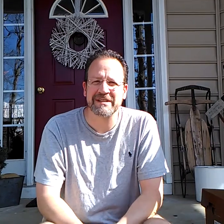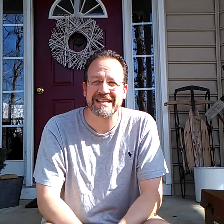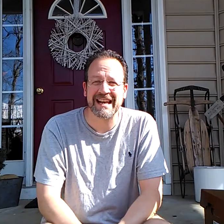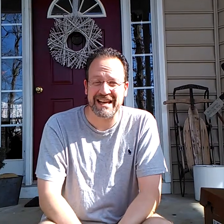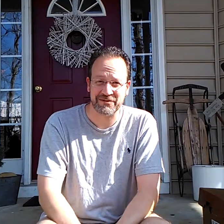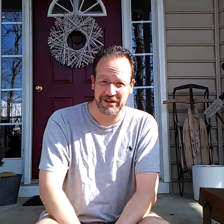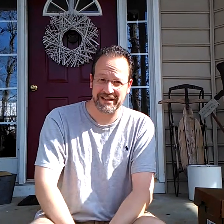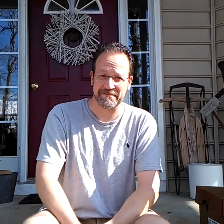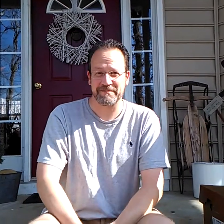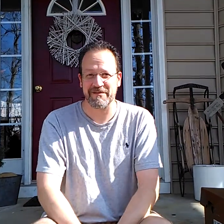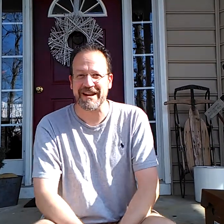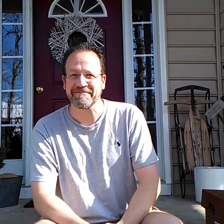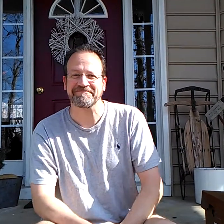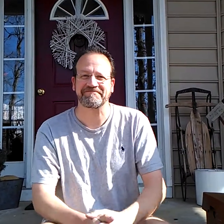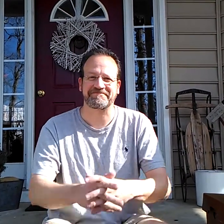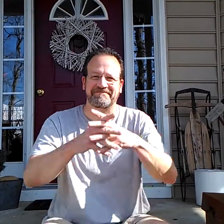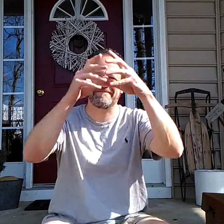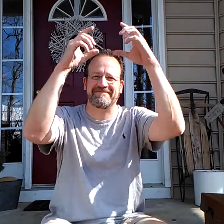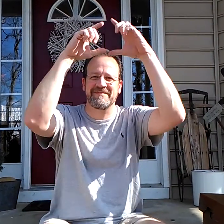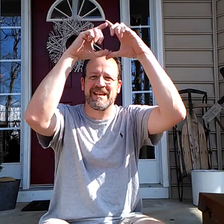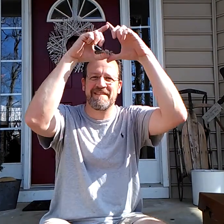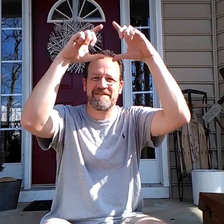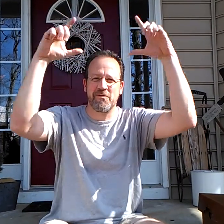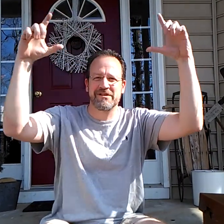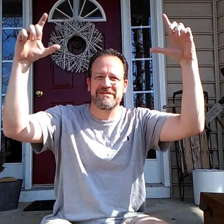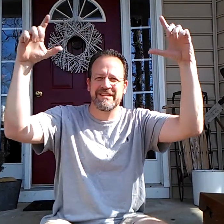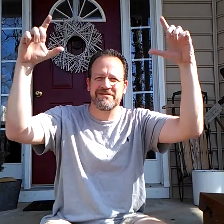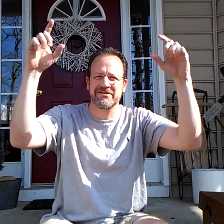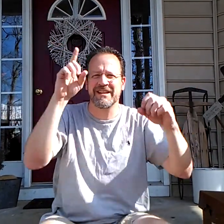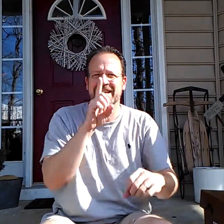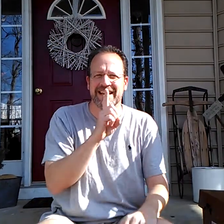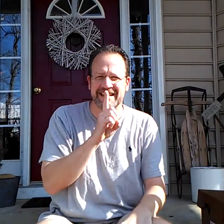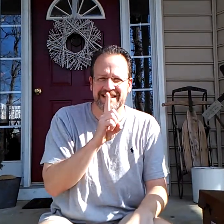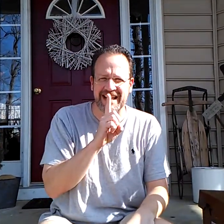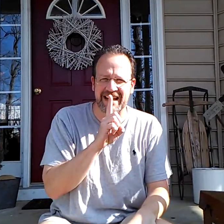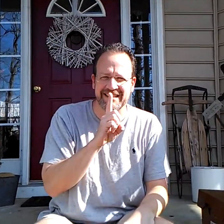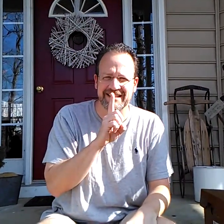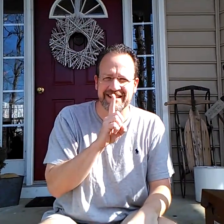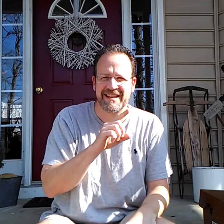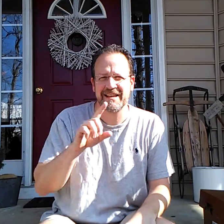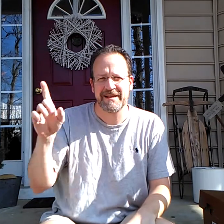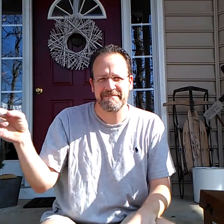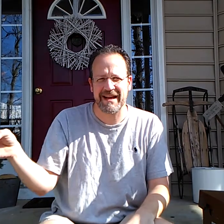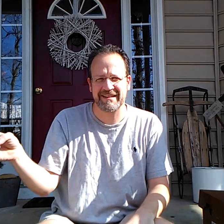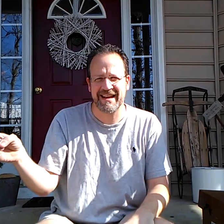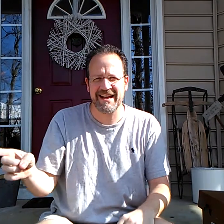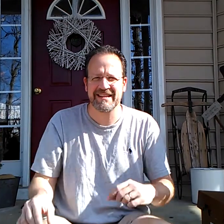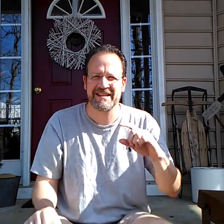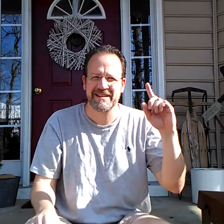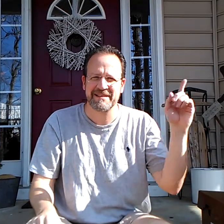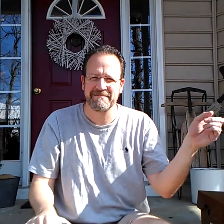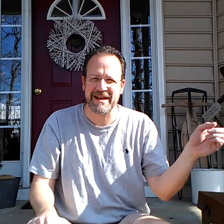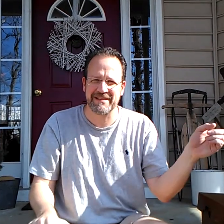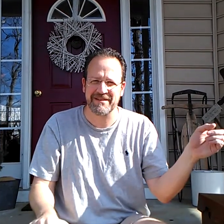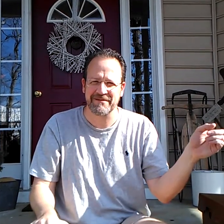what we did last week. You ready? 400 years, silence, Malachi, Matthew.